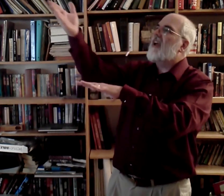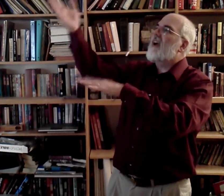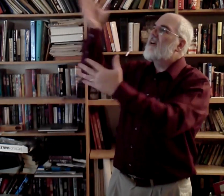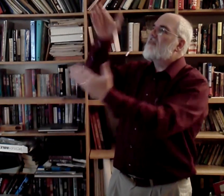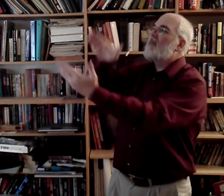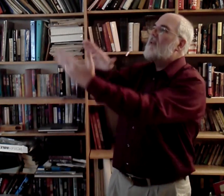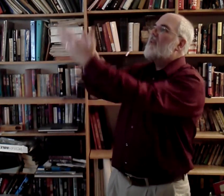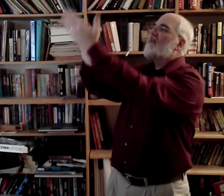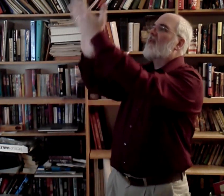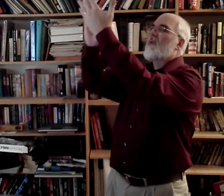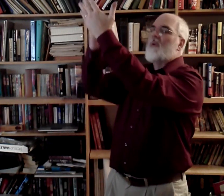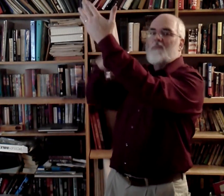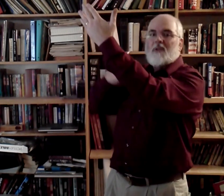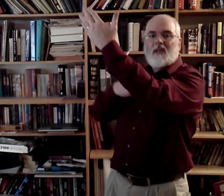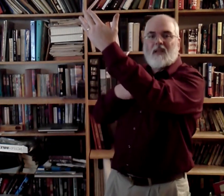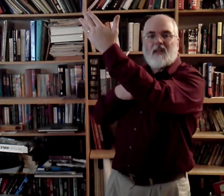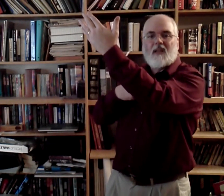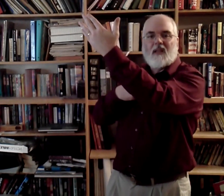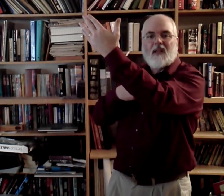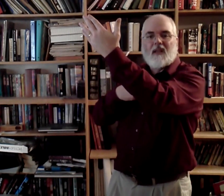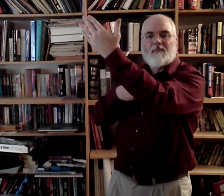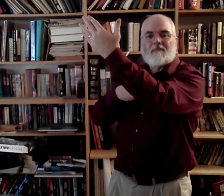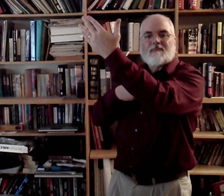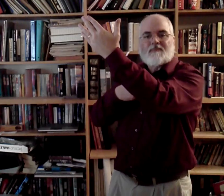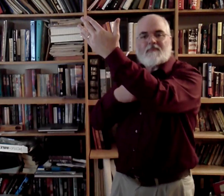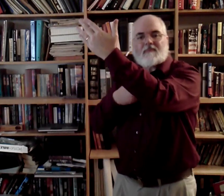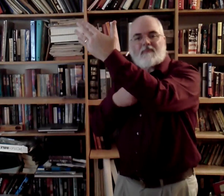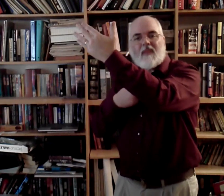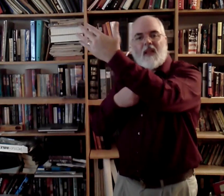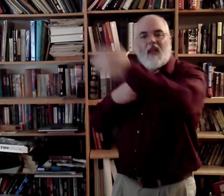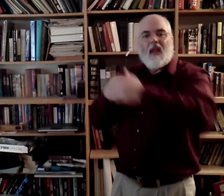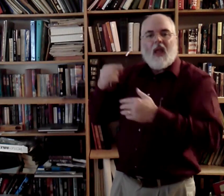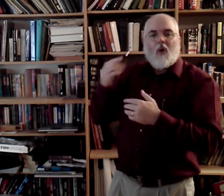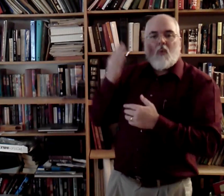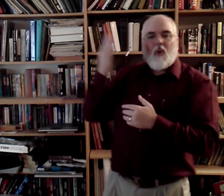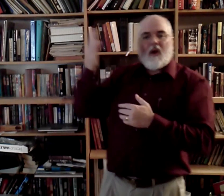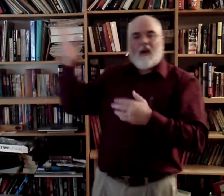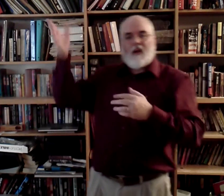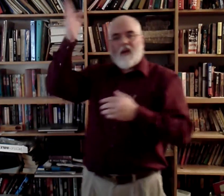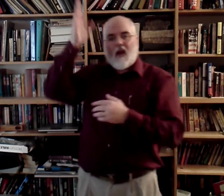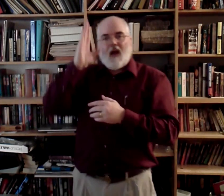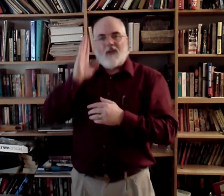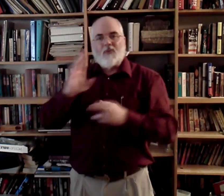up before me where God's